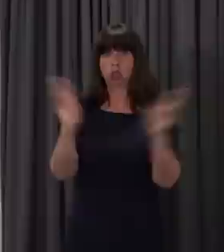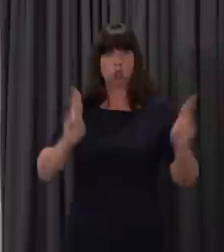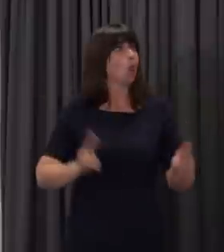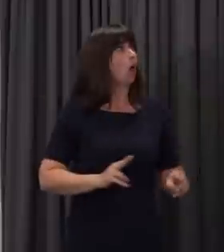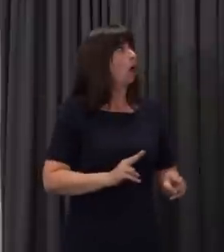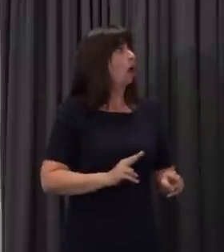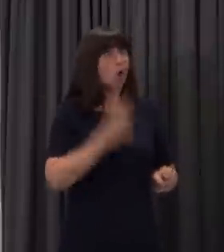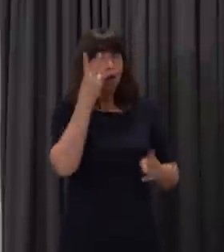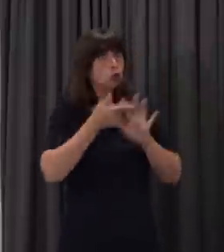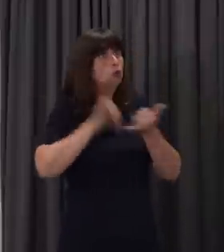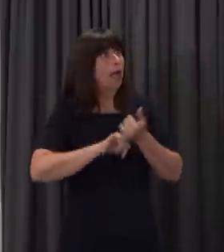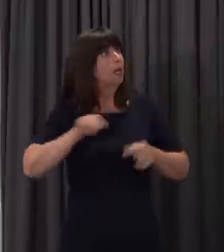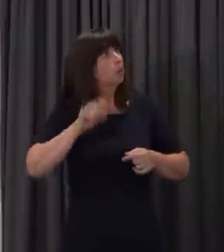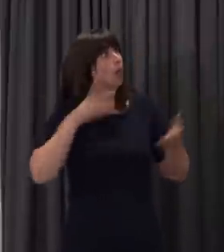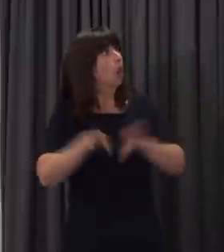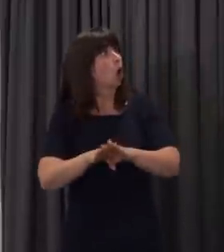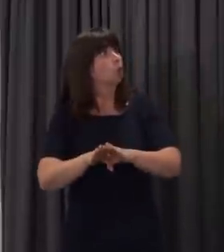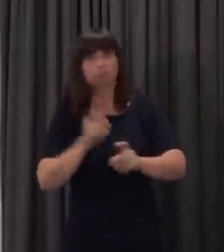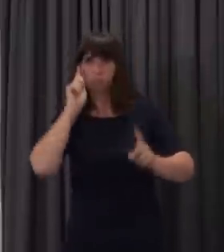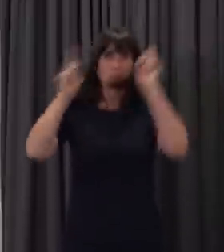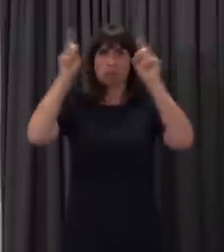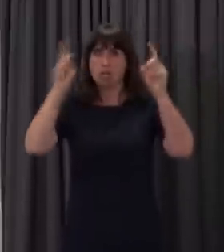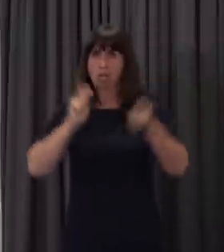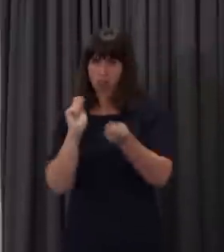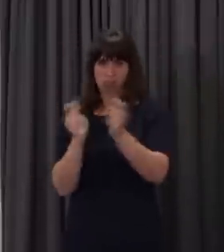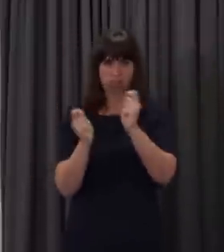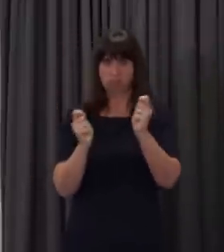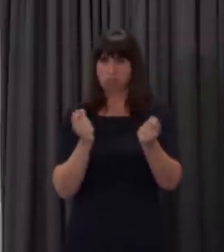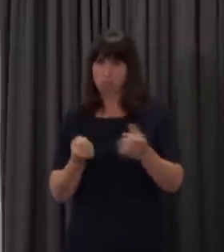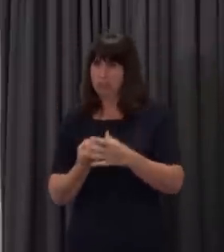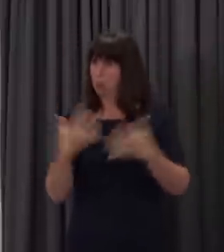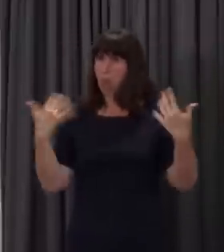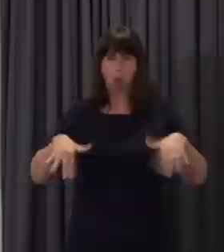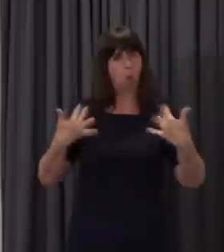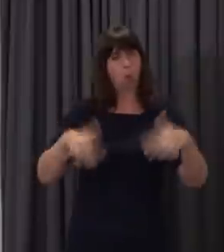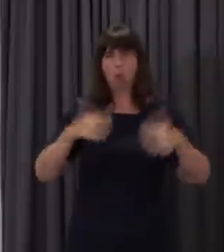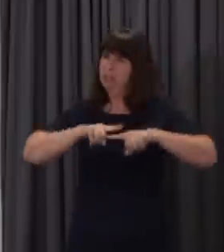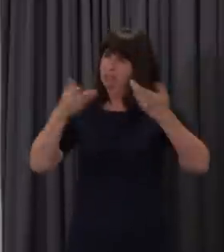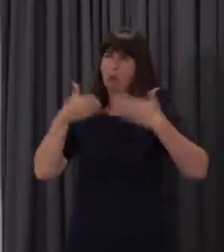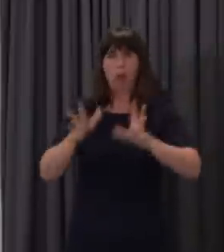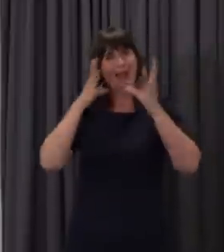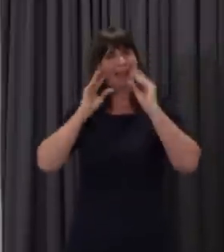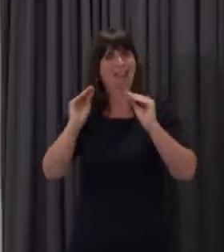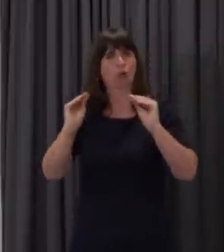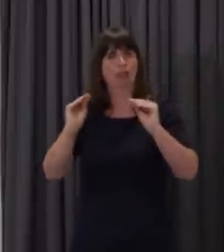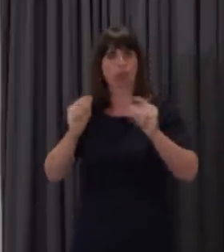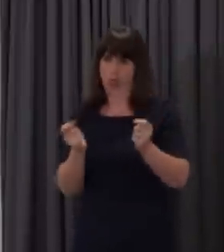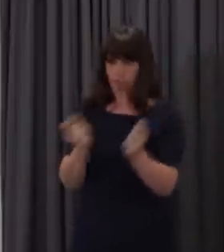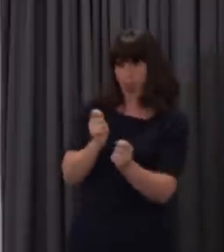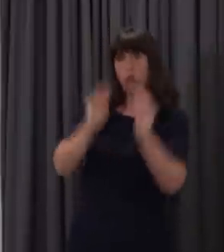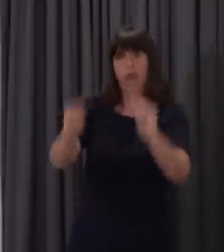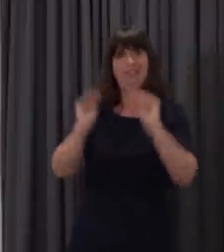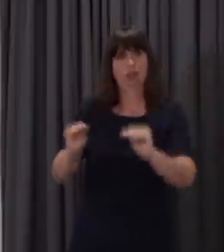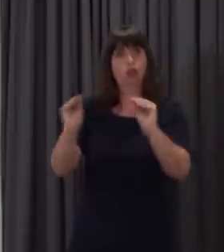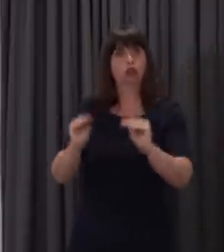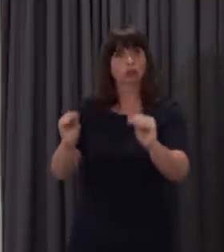And we're seeing new pedagogical approaches develop all the time. But what we do know from the evidence, that online